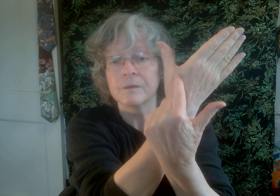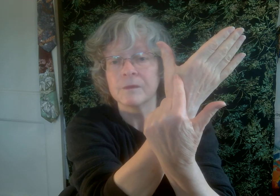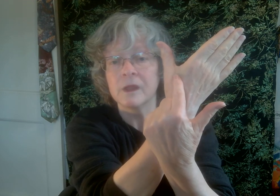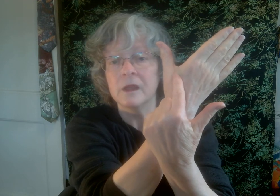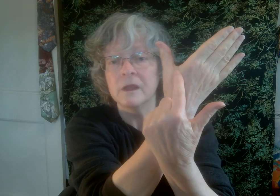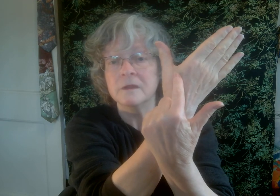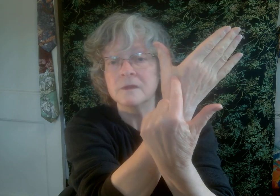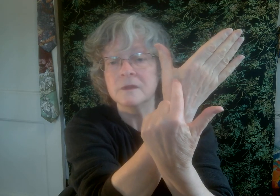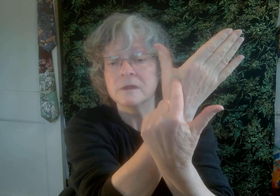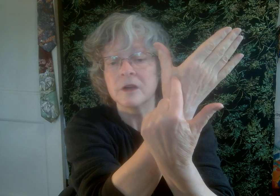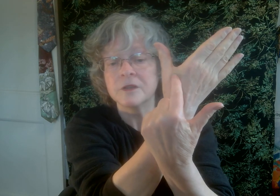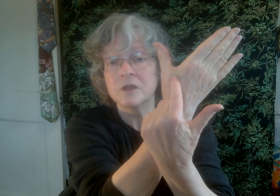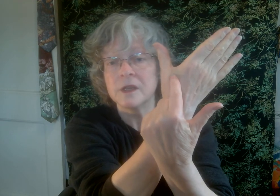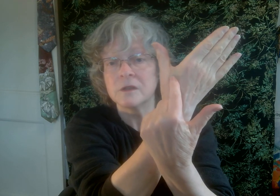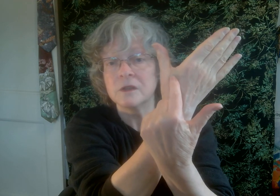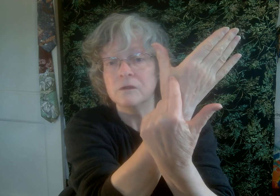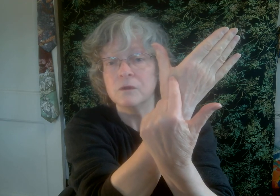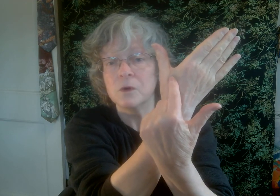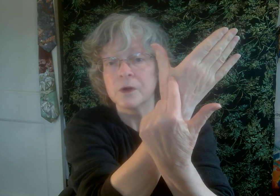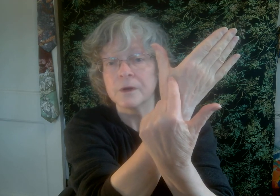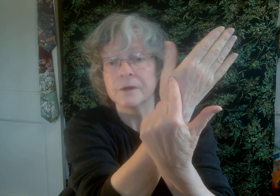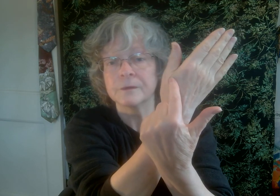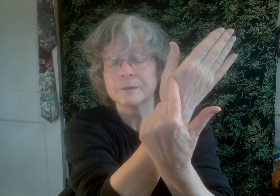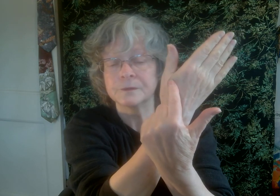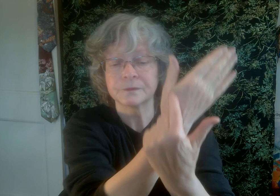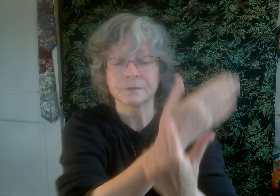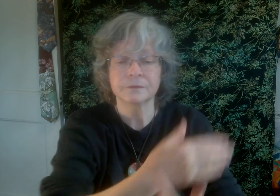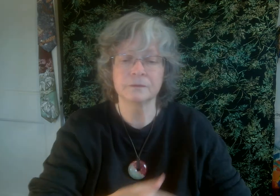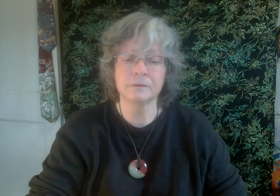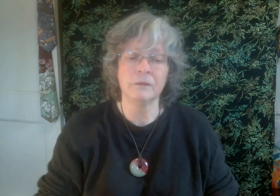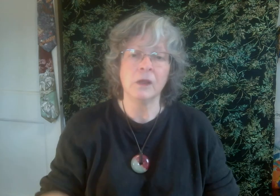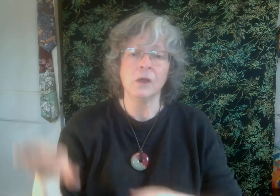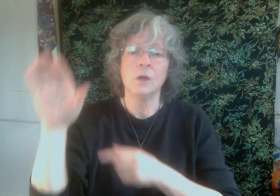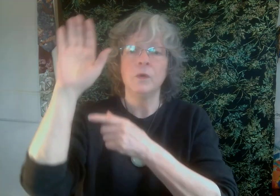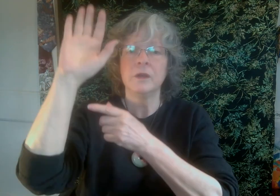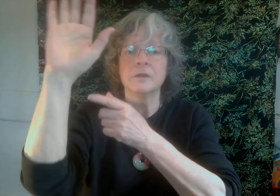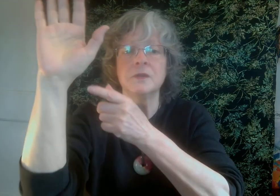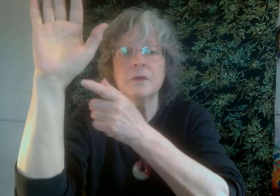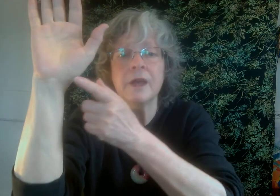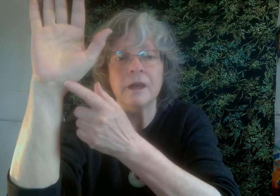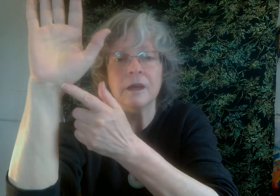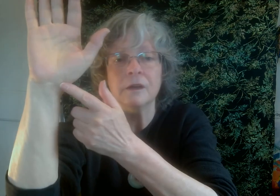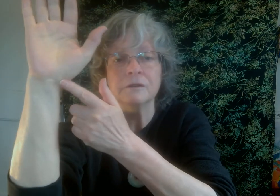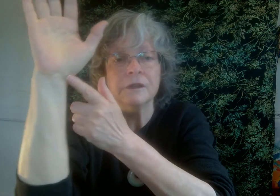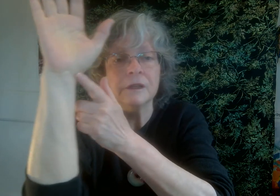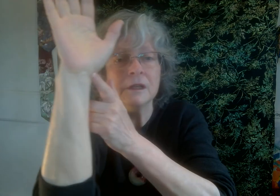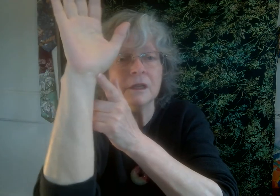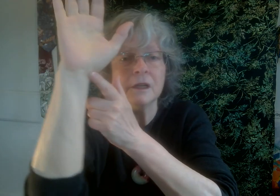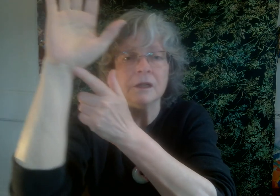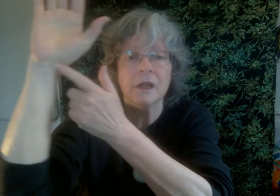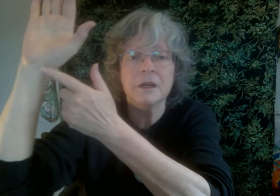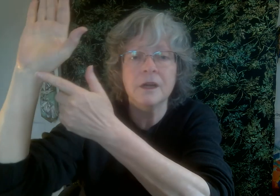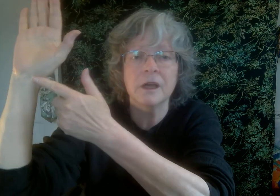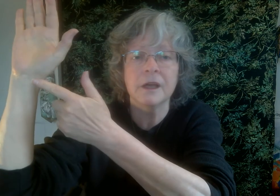This is Large Intestine 4. We also have Lung 9.